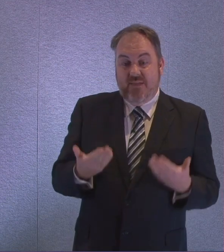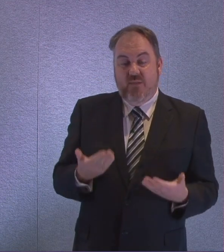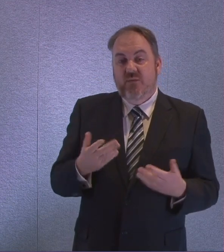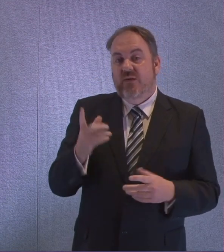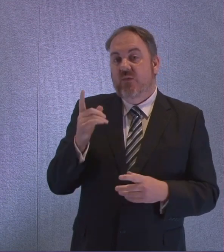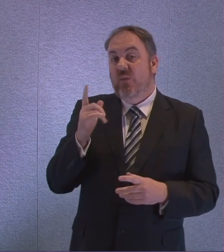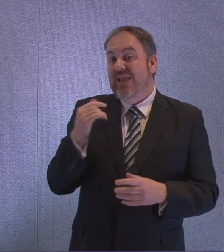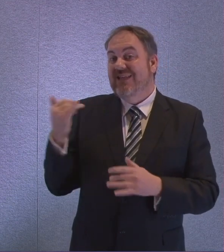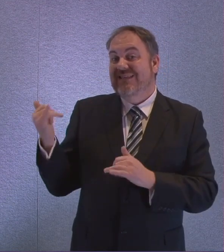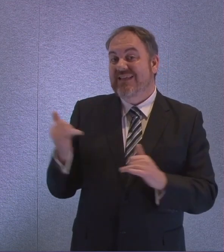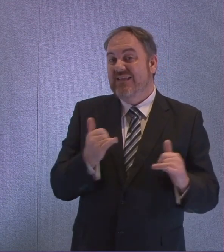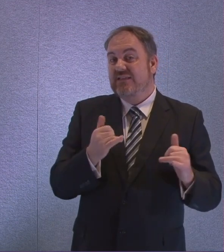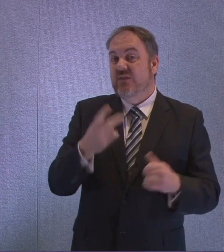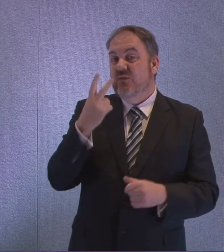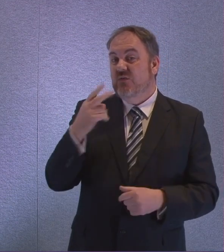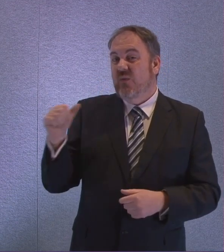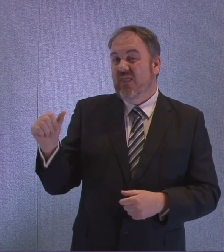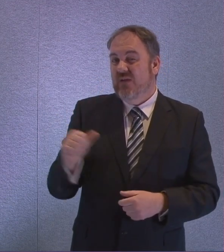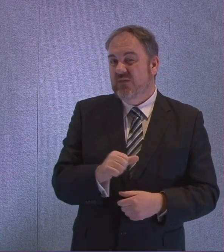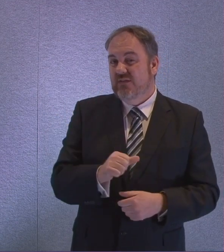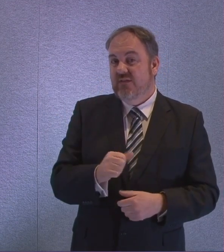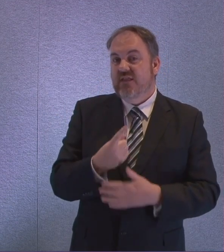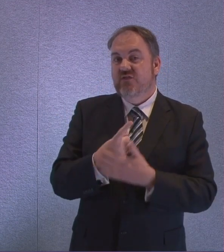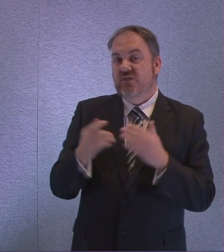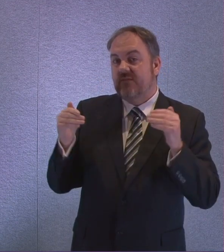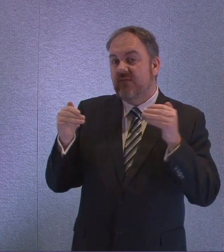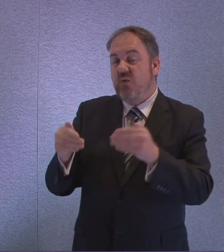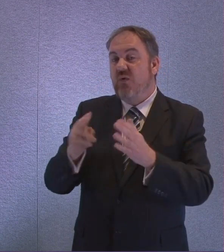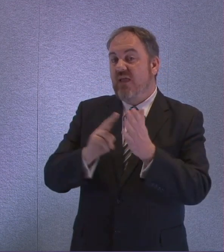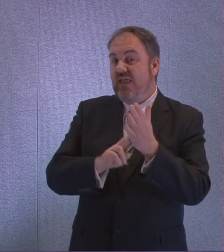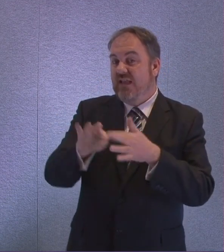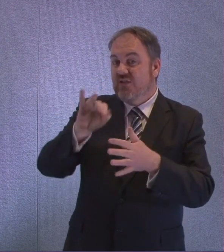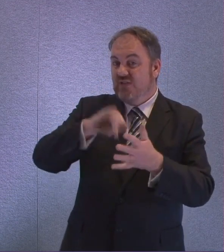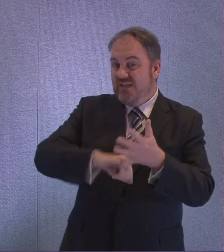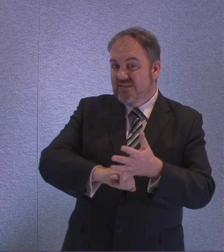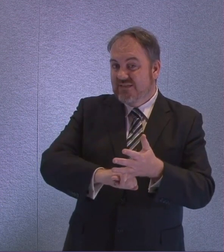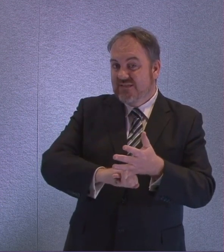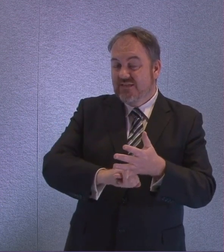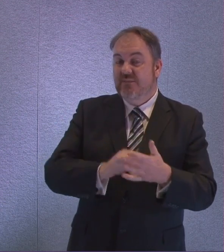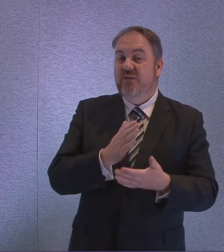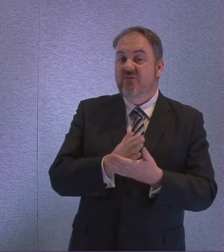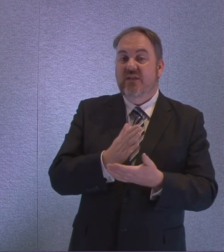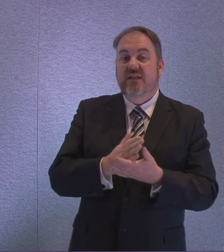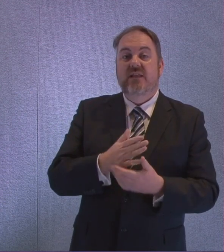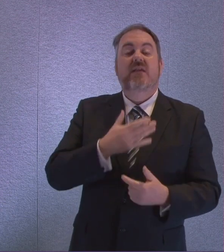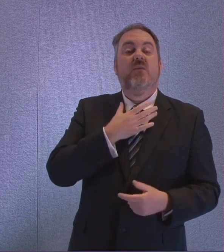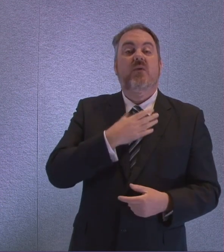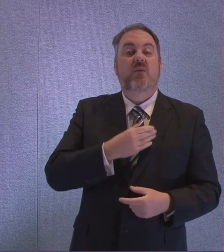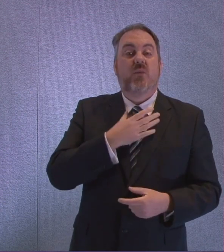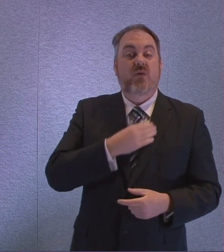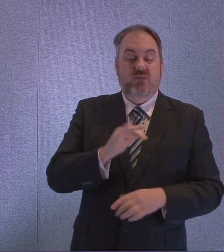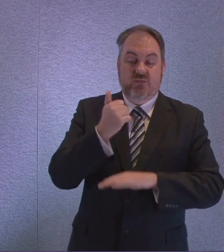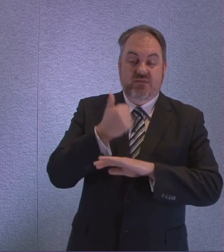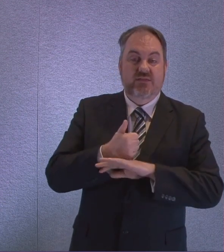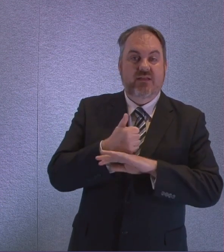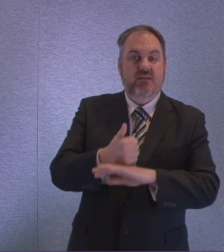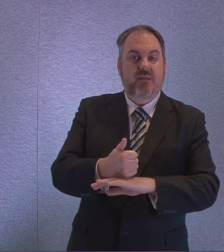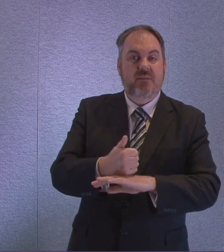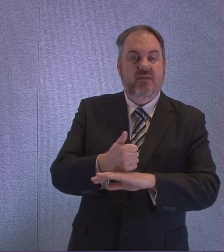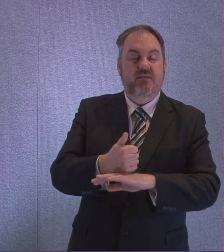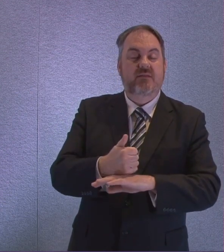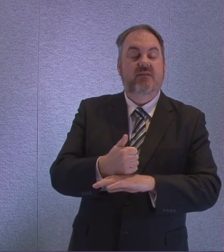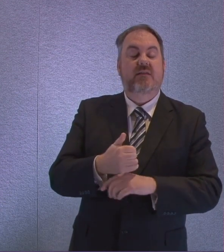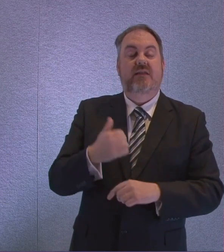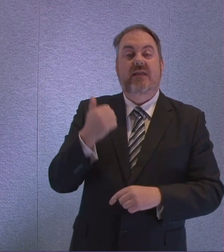now, and it will go higher than that. And that's simply within the NHS. We're also seeking to bring on stream academic and